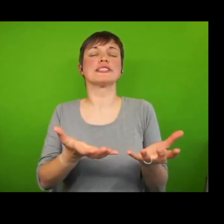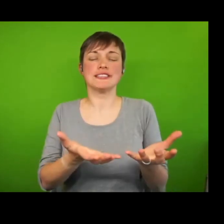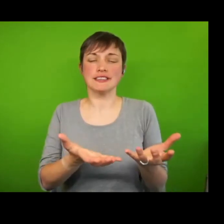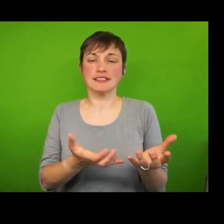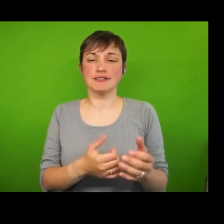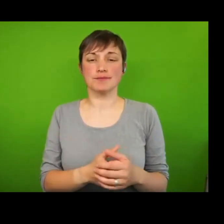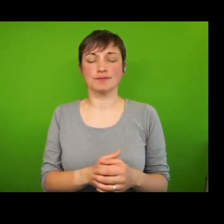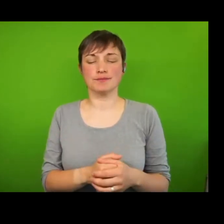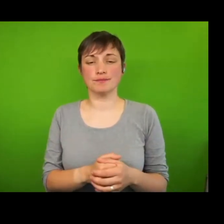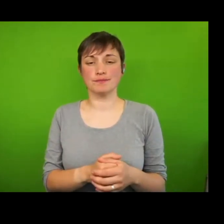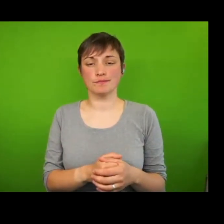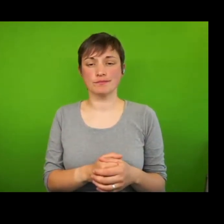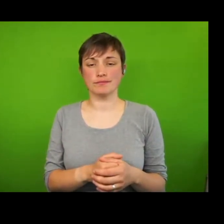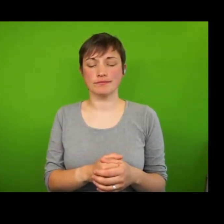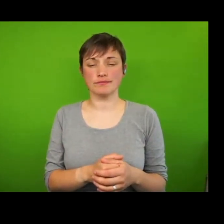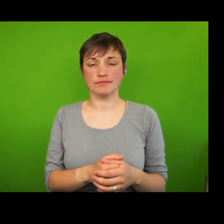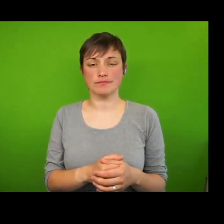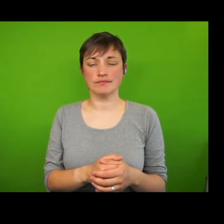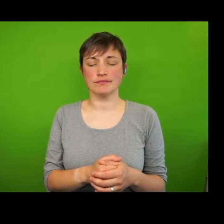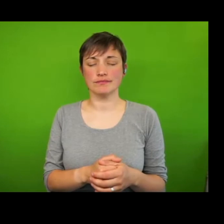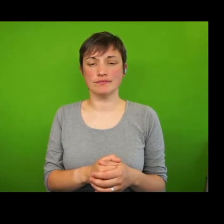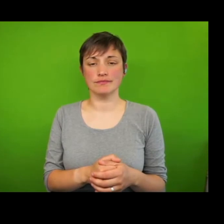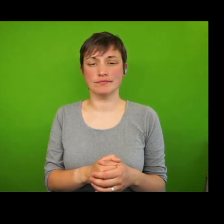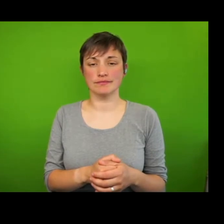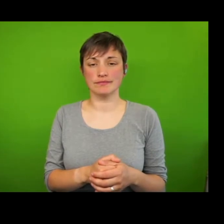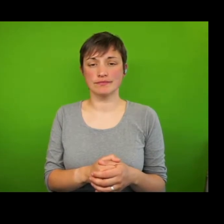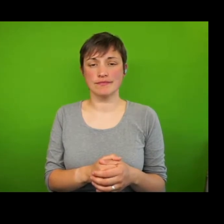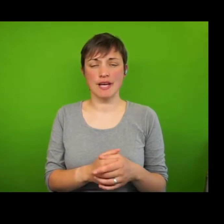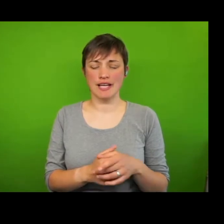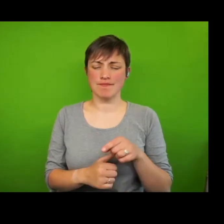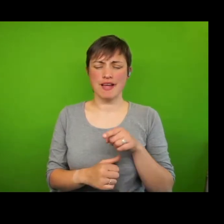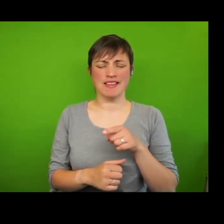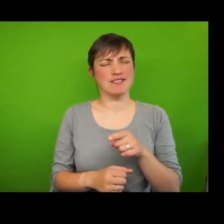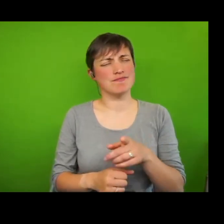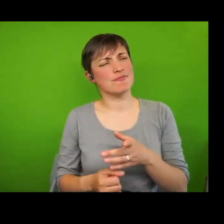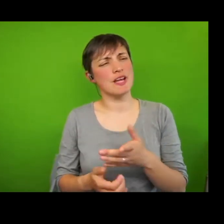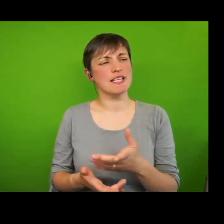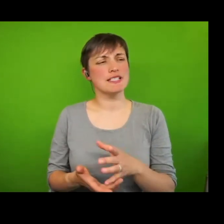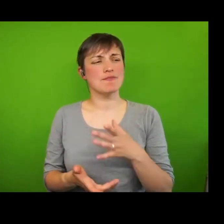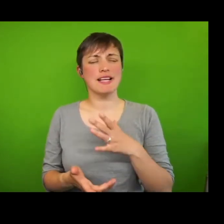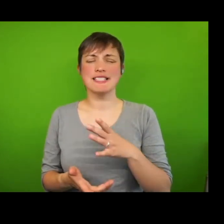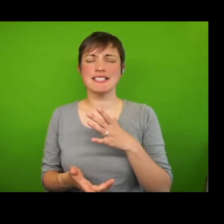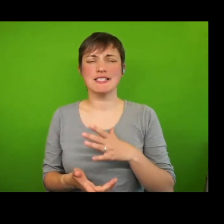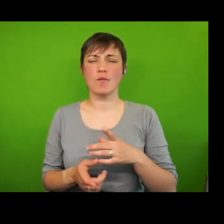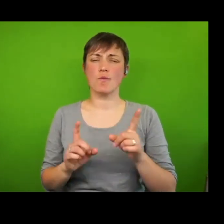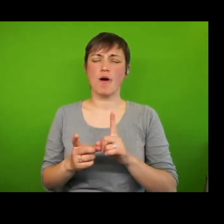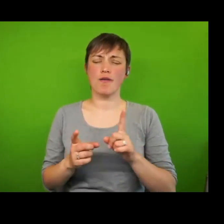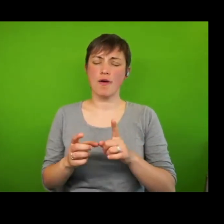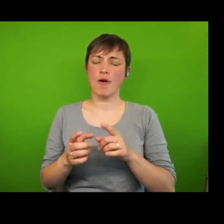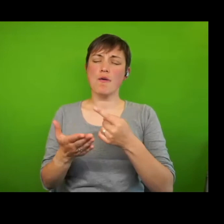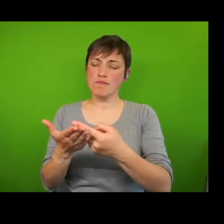This, they suggest, requires reframing policy discourses as well as the design of policies.